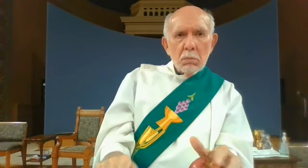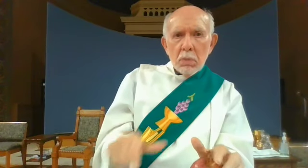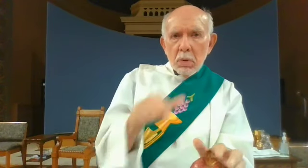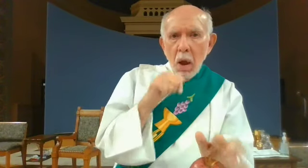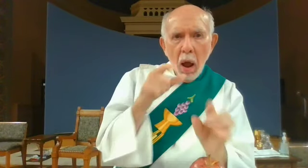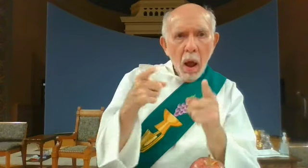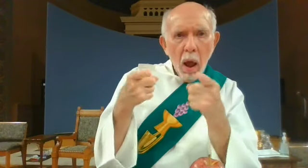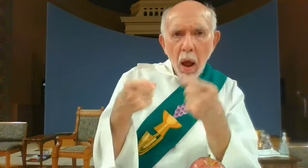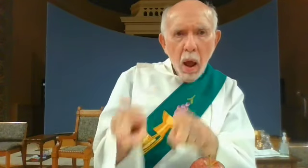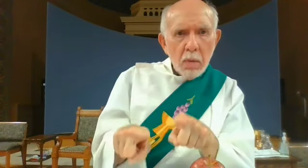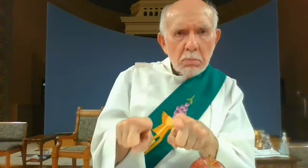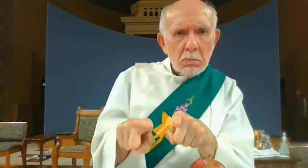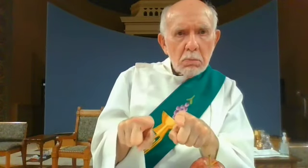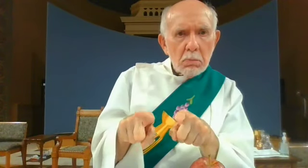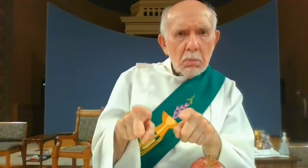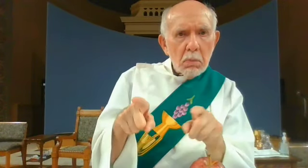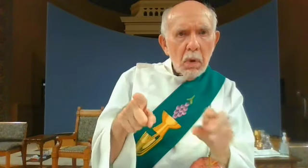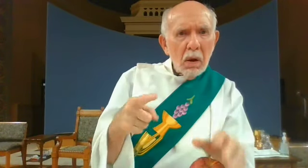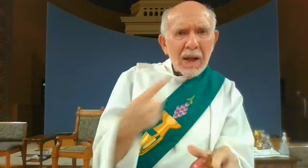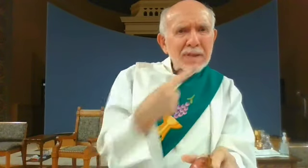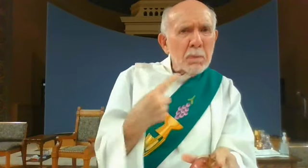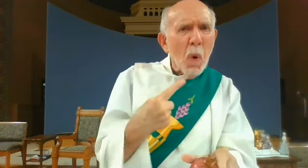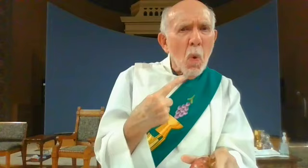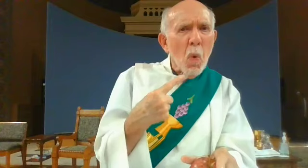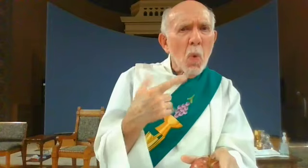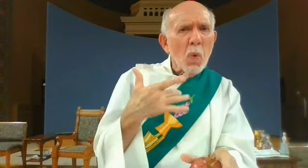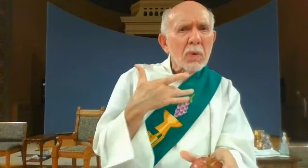when that didn't happen he became disappointed